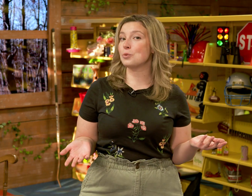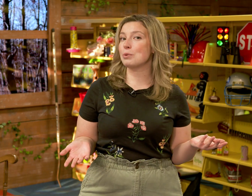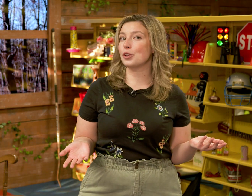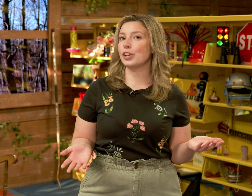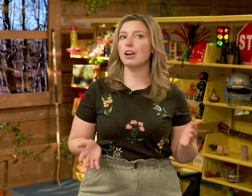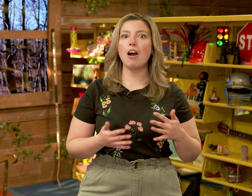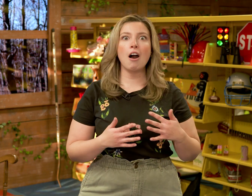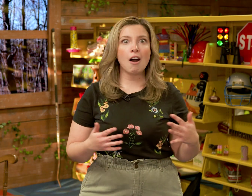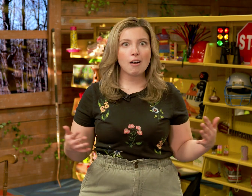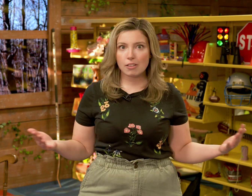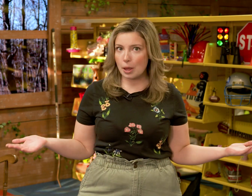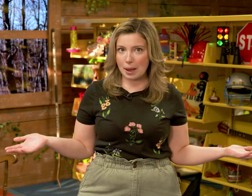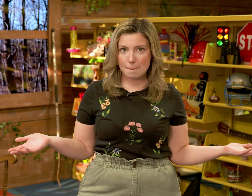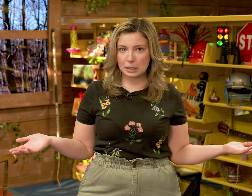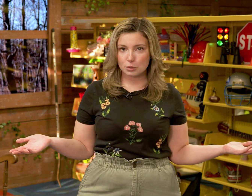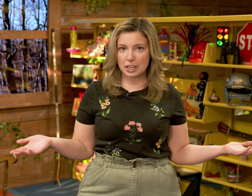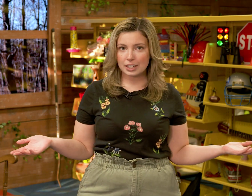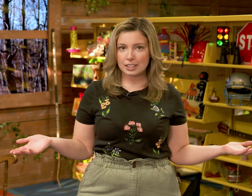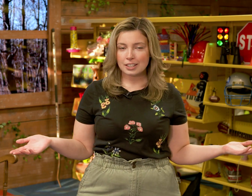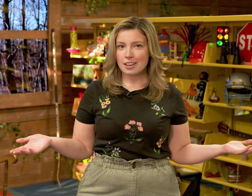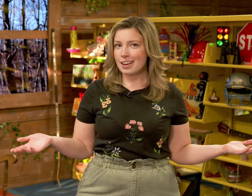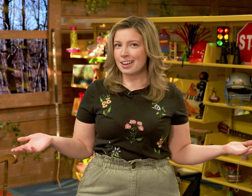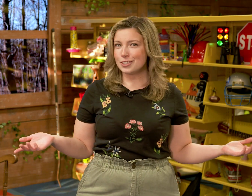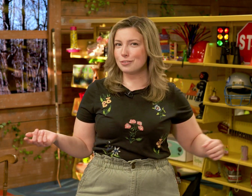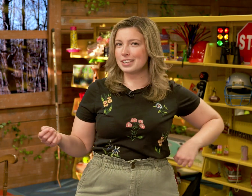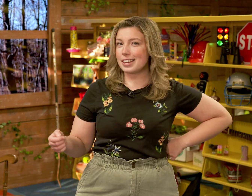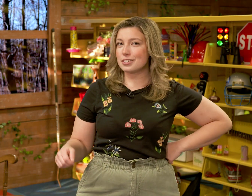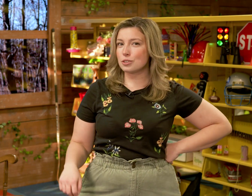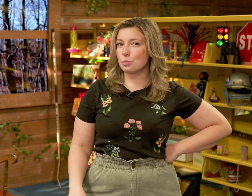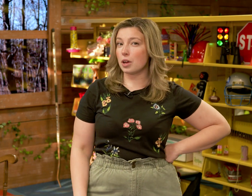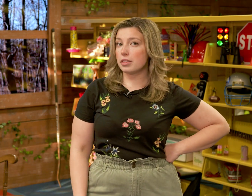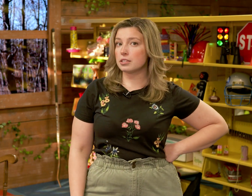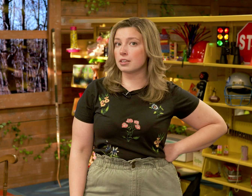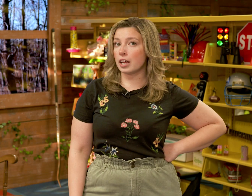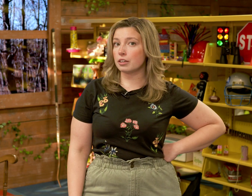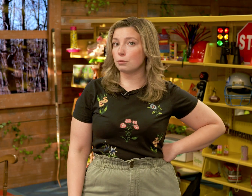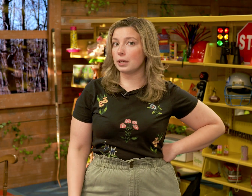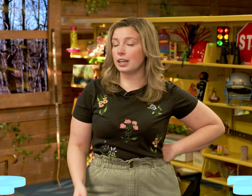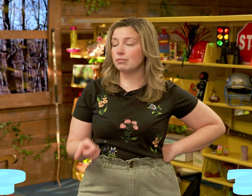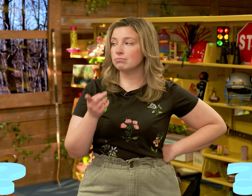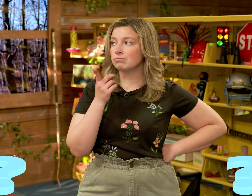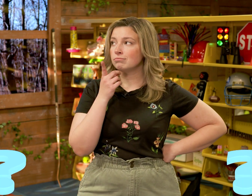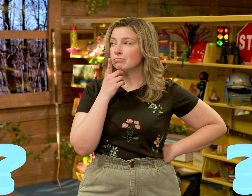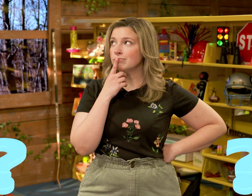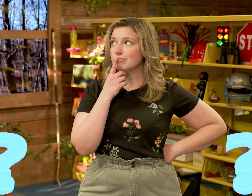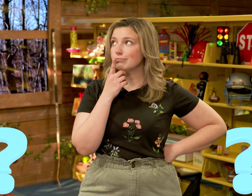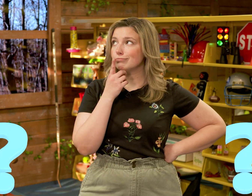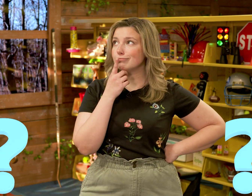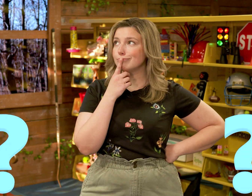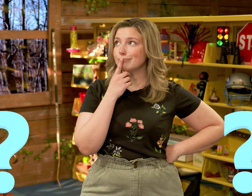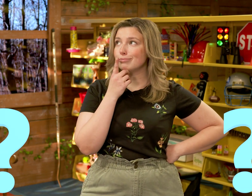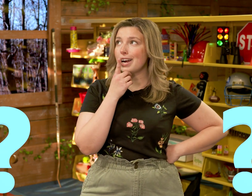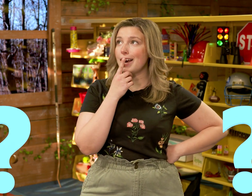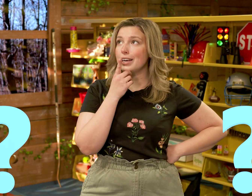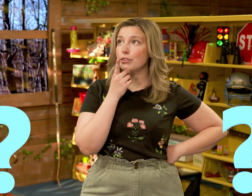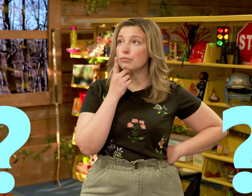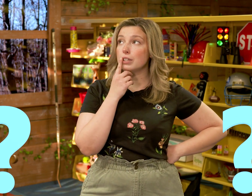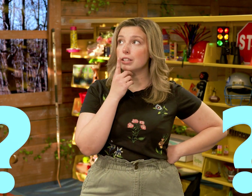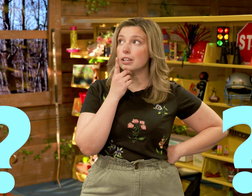we've been learning all about music, do you have any guesses what this sign could be? Hmm, I have a feeling